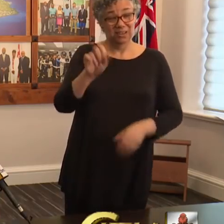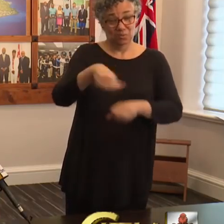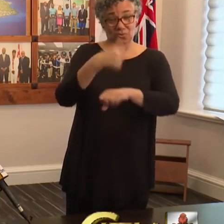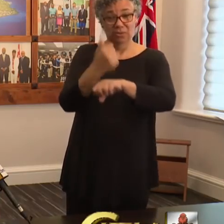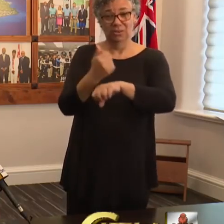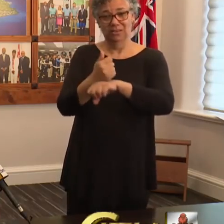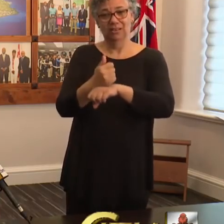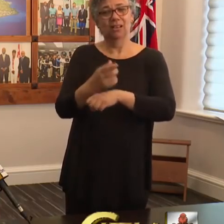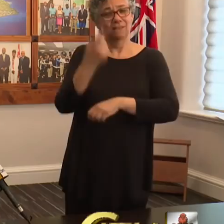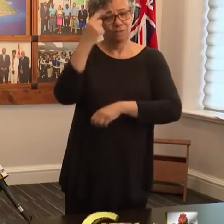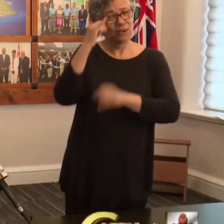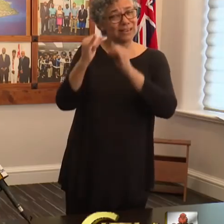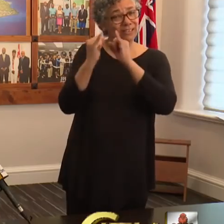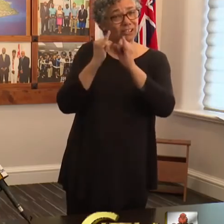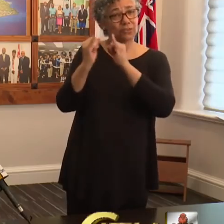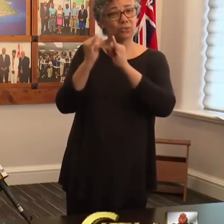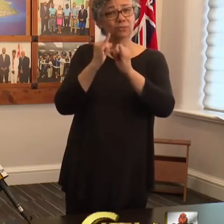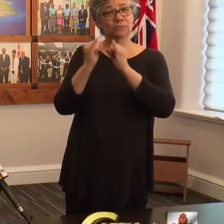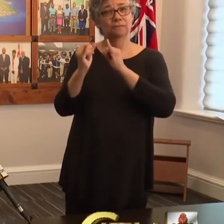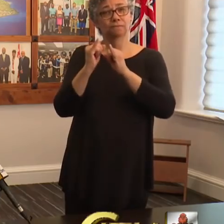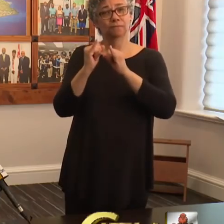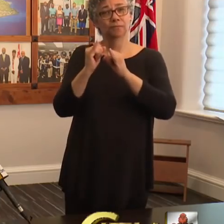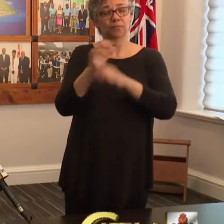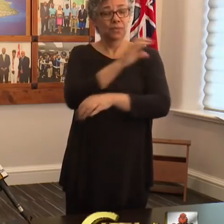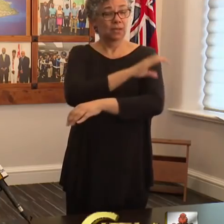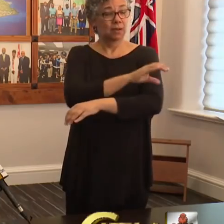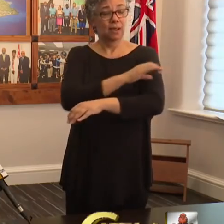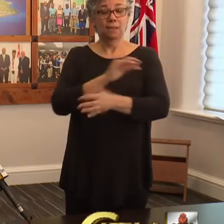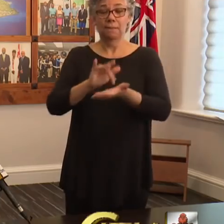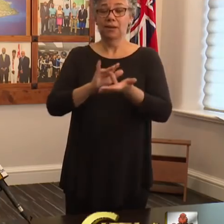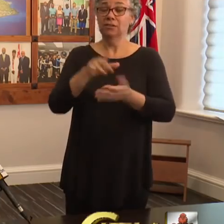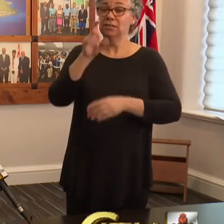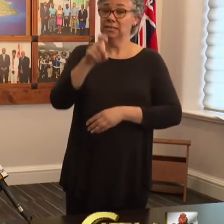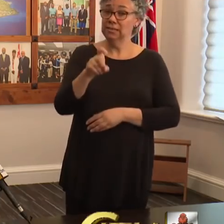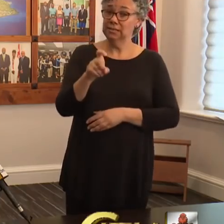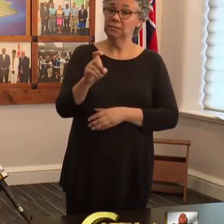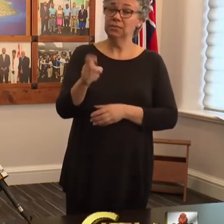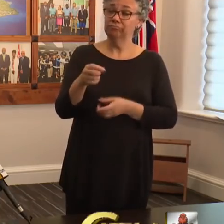to schedule an interview. Client medication needs have been addressed.